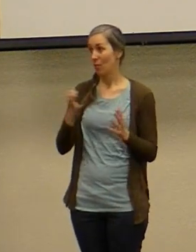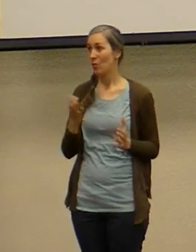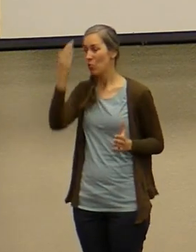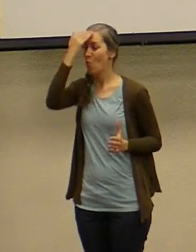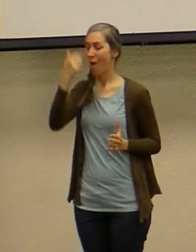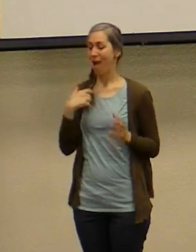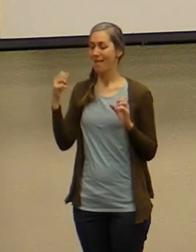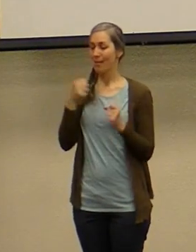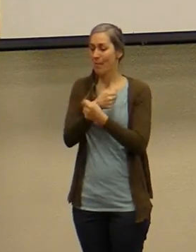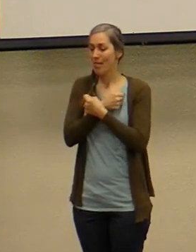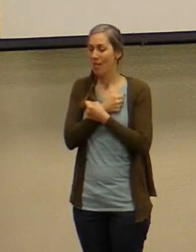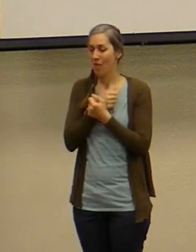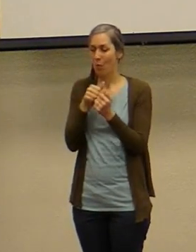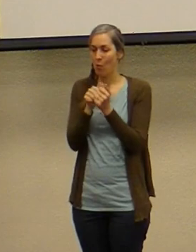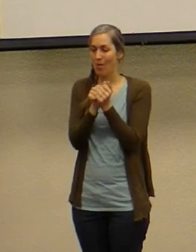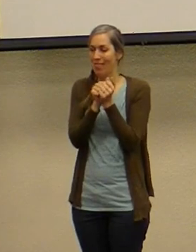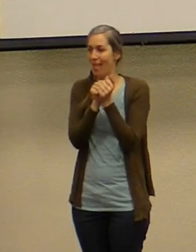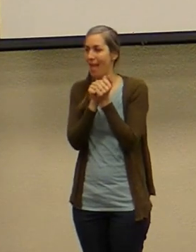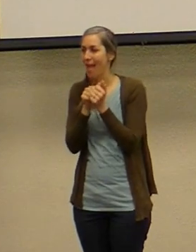be loved without conditions